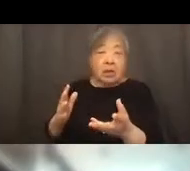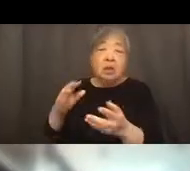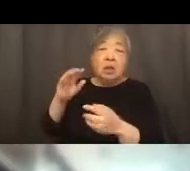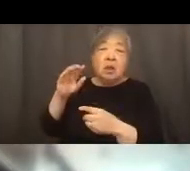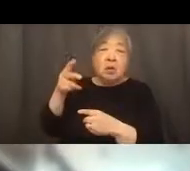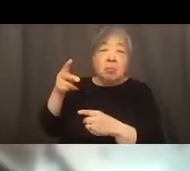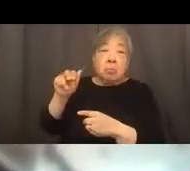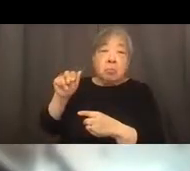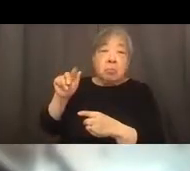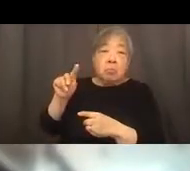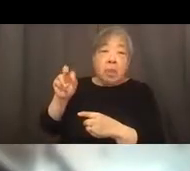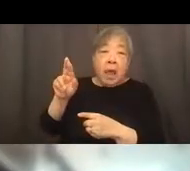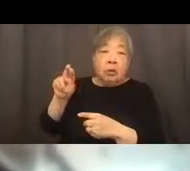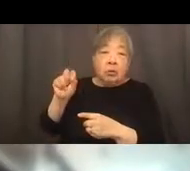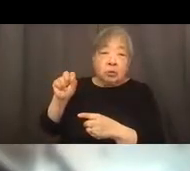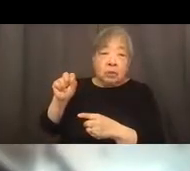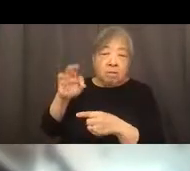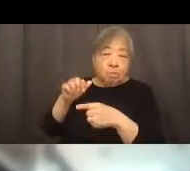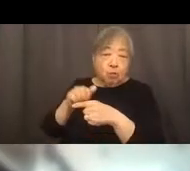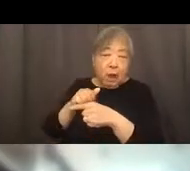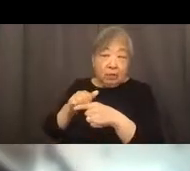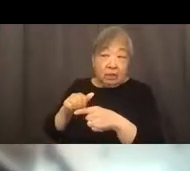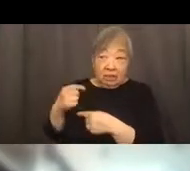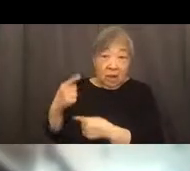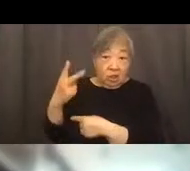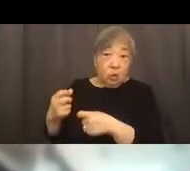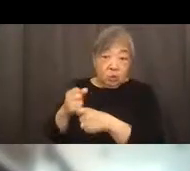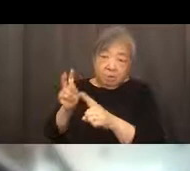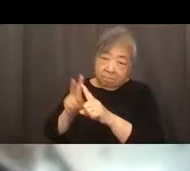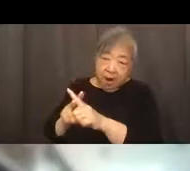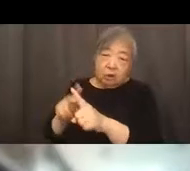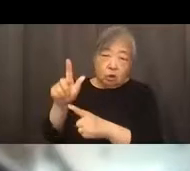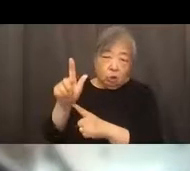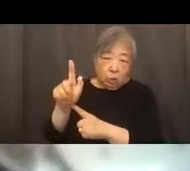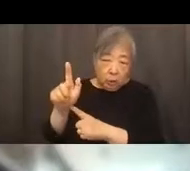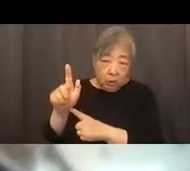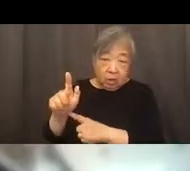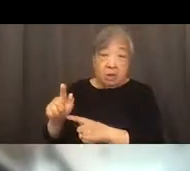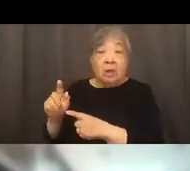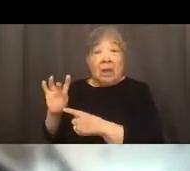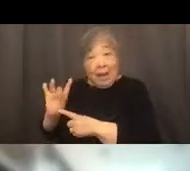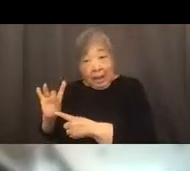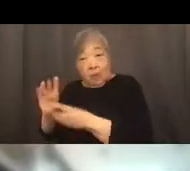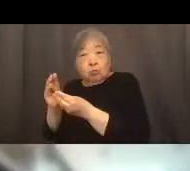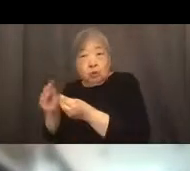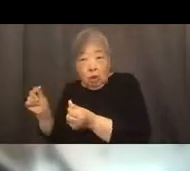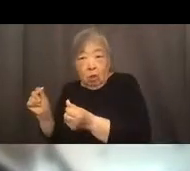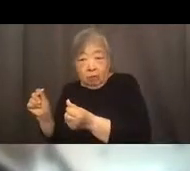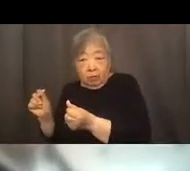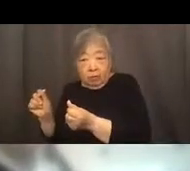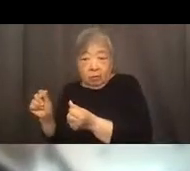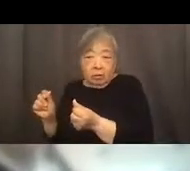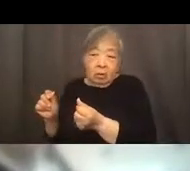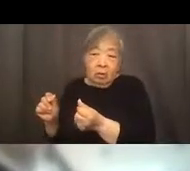21 in the last few years, um, and have resolved eight of them. They're not the same. They're not a subset of the 21. Um,